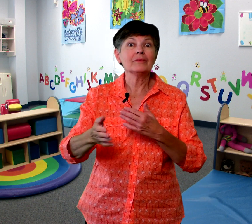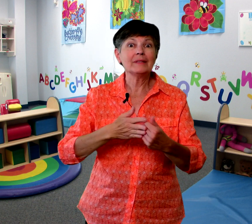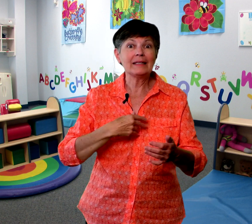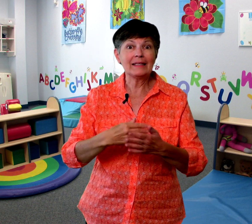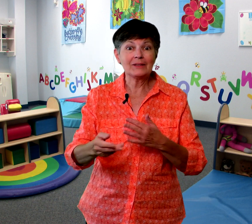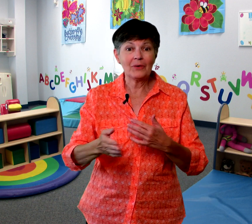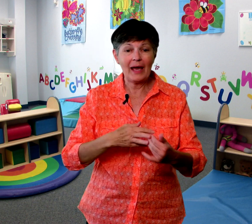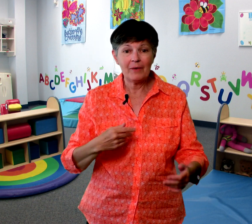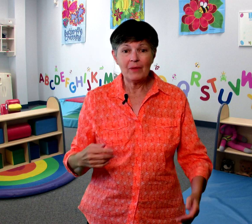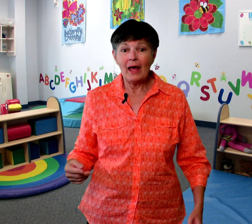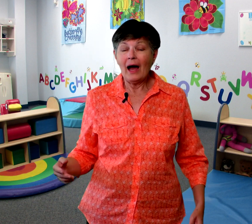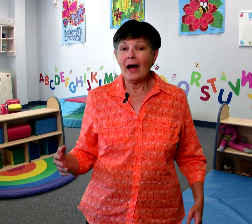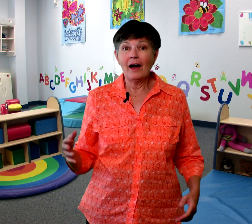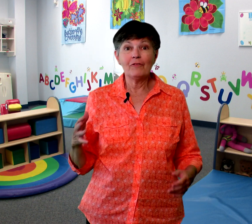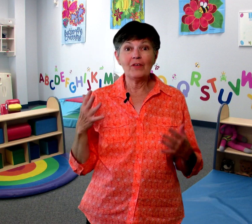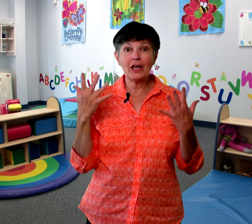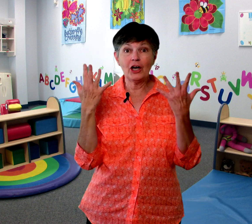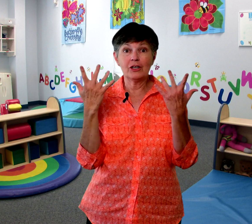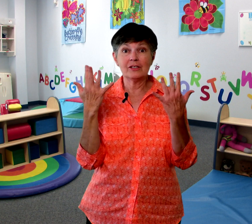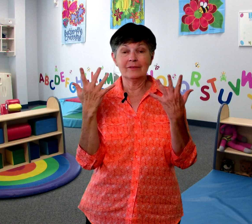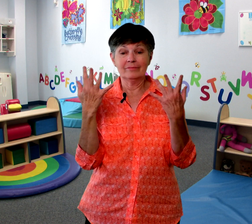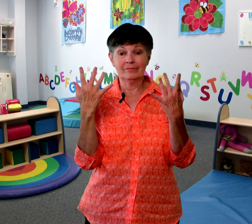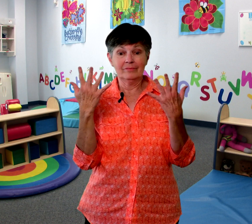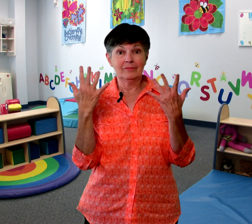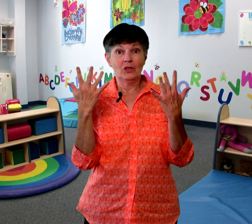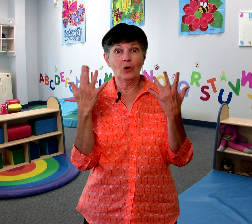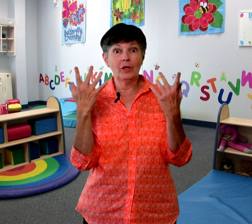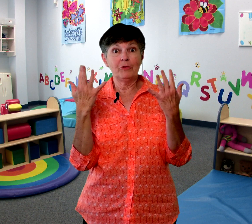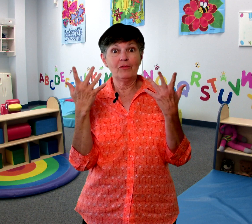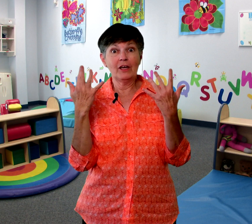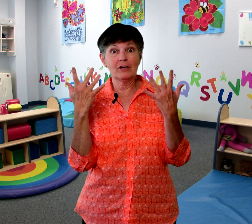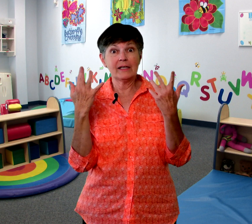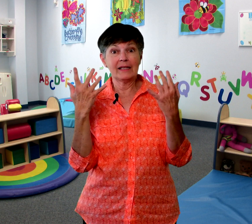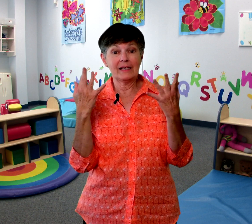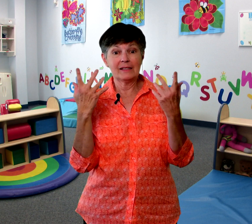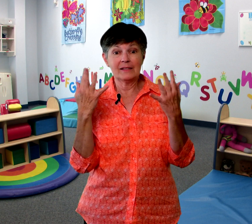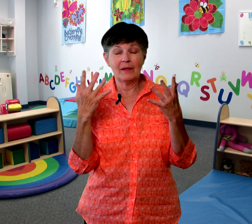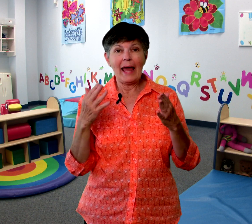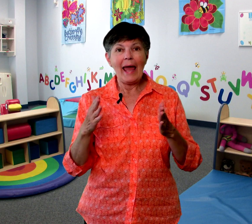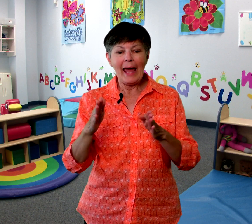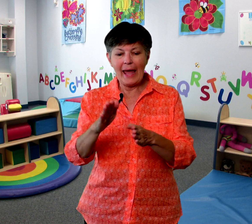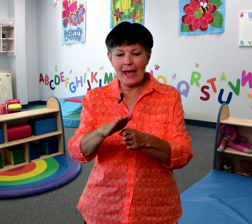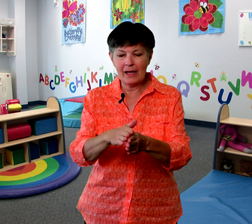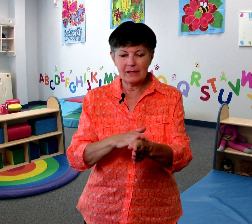in this okay fingers you hold up your fingers like this hands